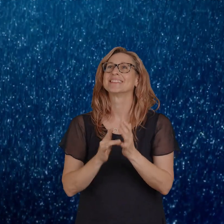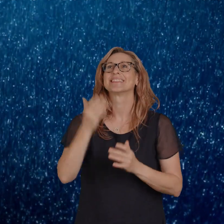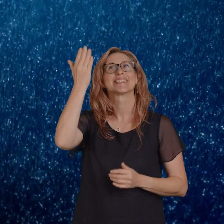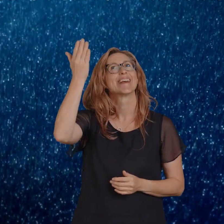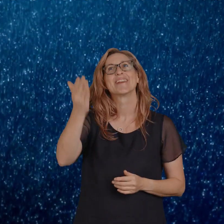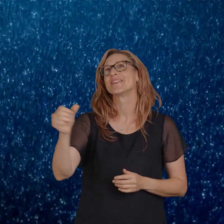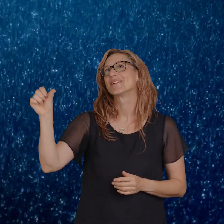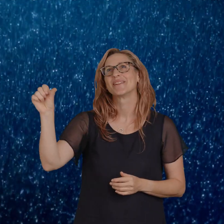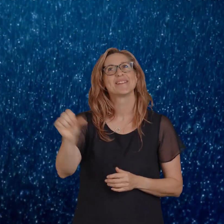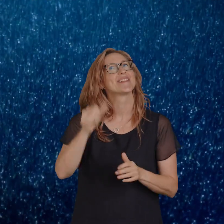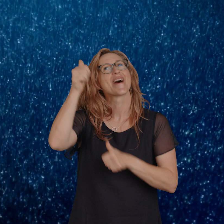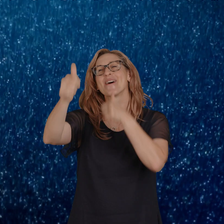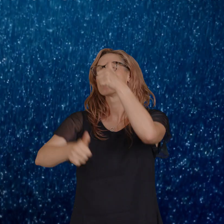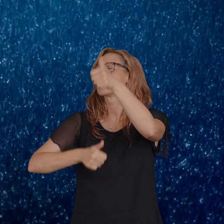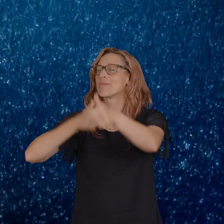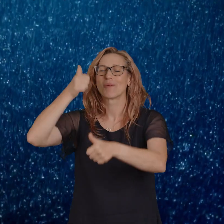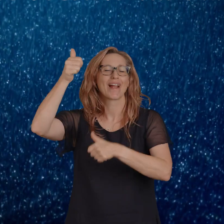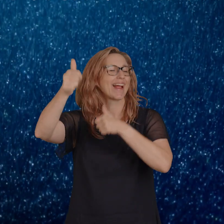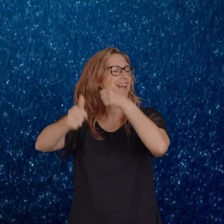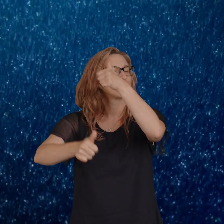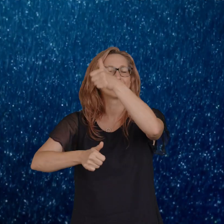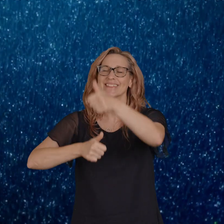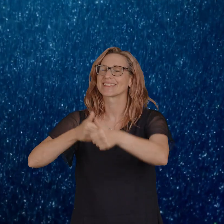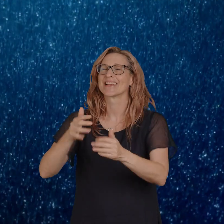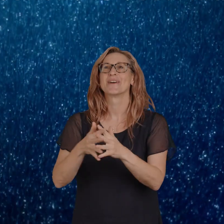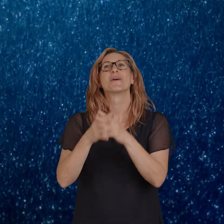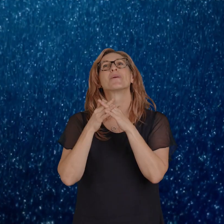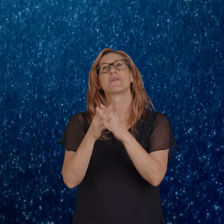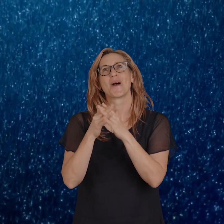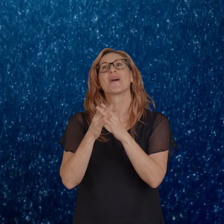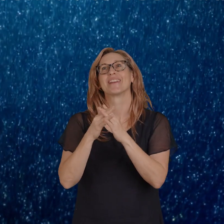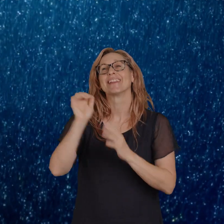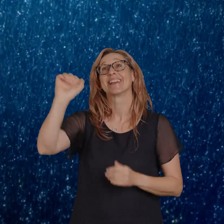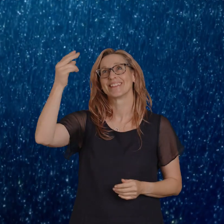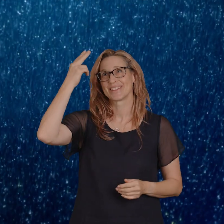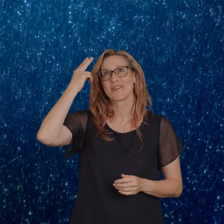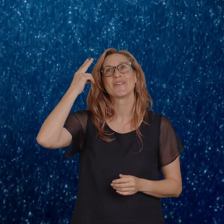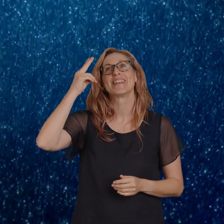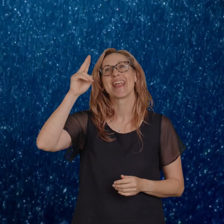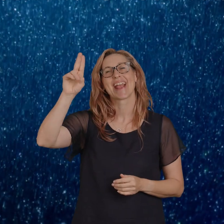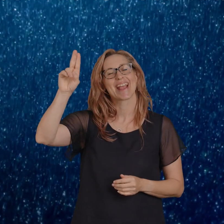You deserve the praise. Worthy is your name,